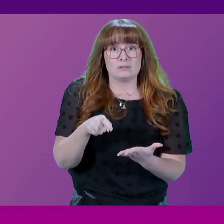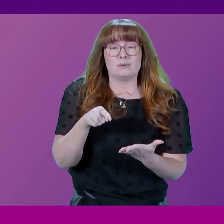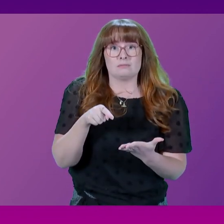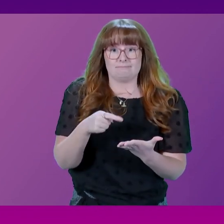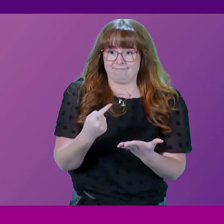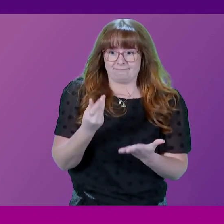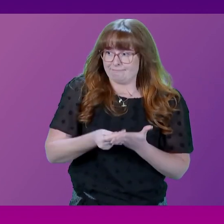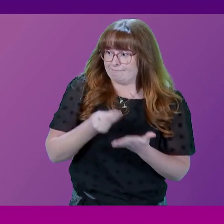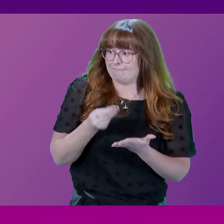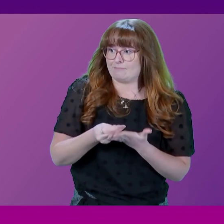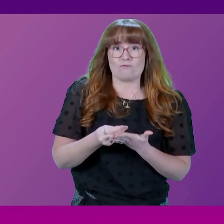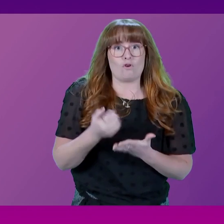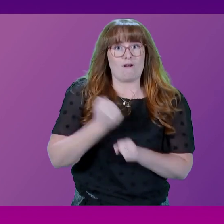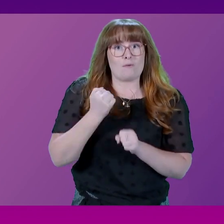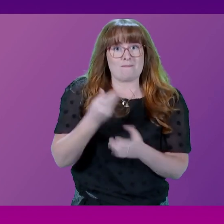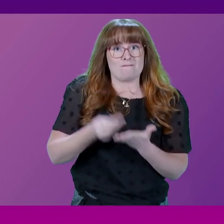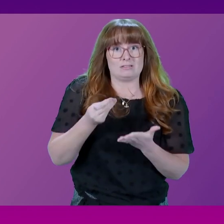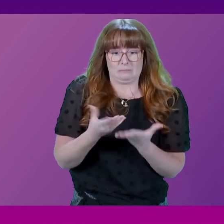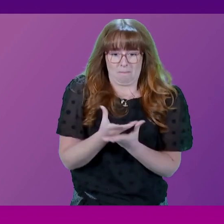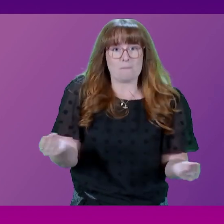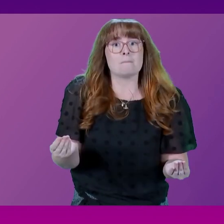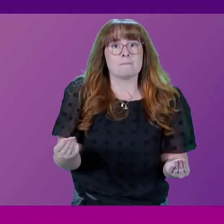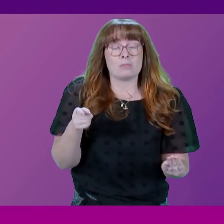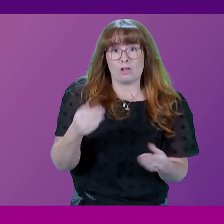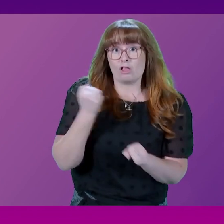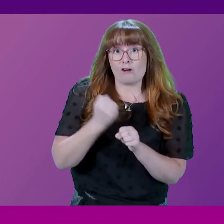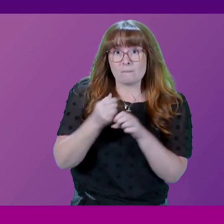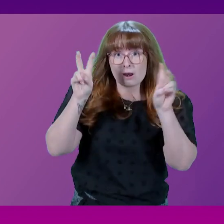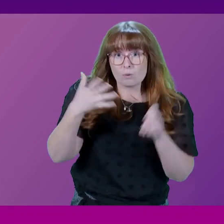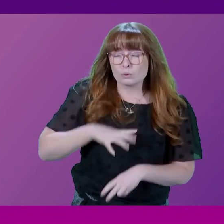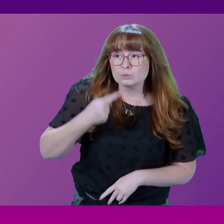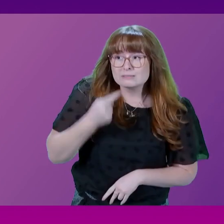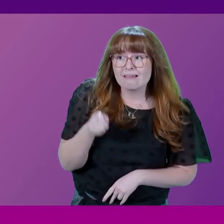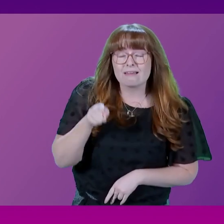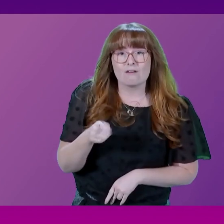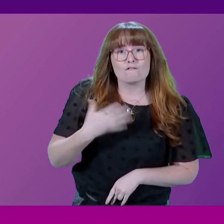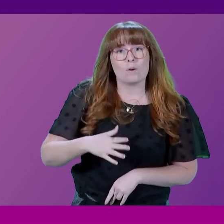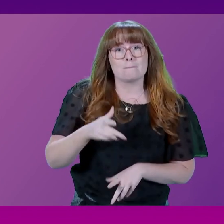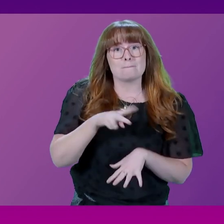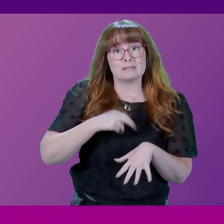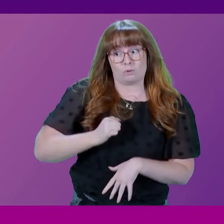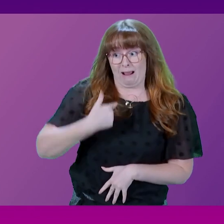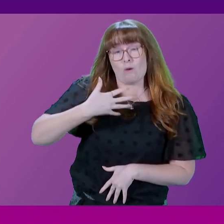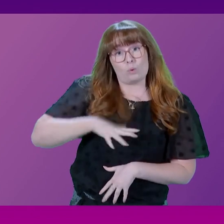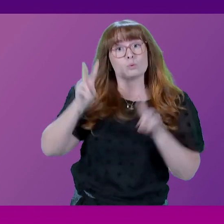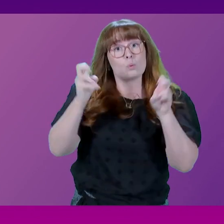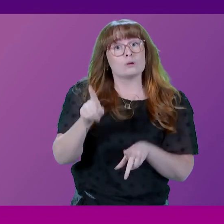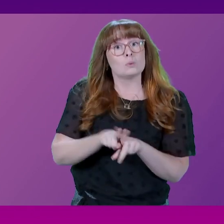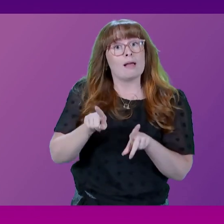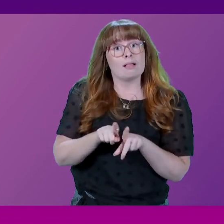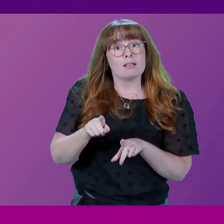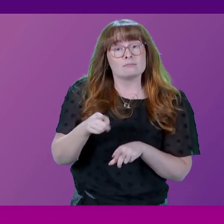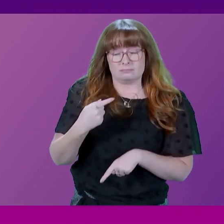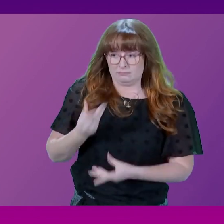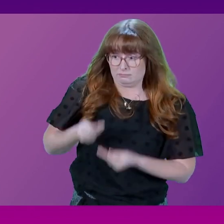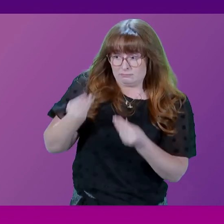in the capital budget. The First Minister likes to quote from Police Scotland. So let me quote a submission that they put to this